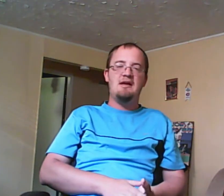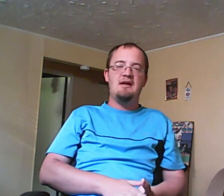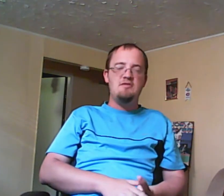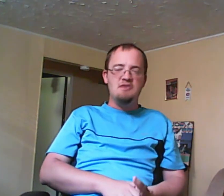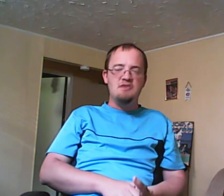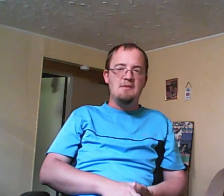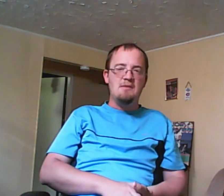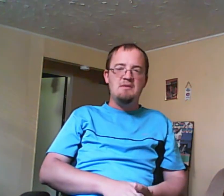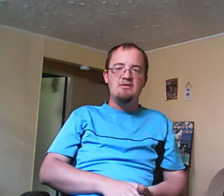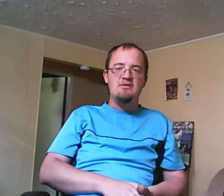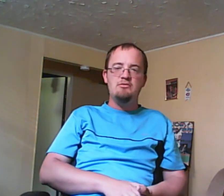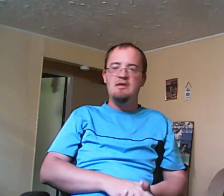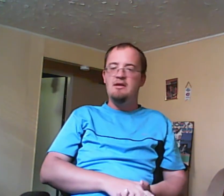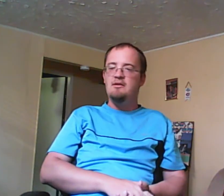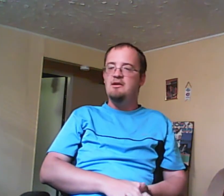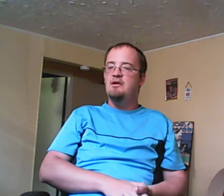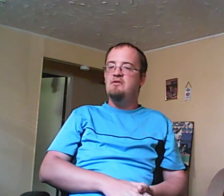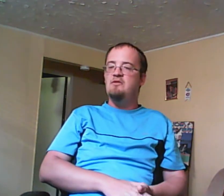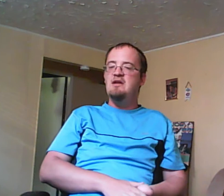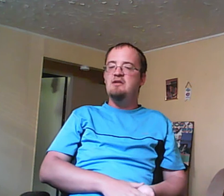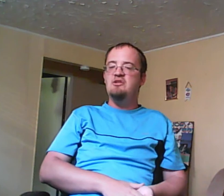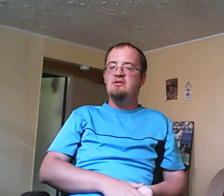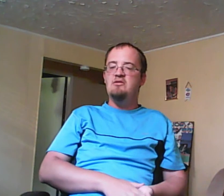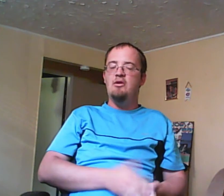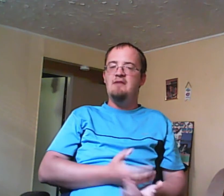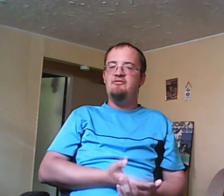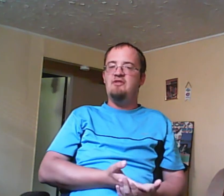say Archie comics because the Riverdale show is a whole lot freaking different.